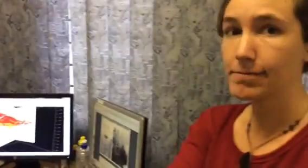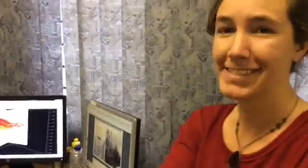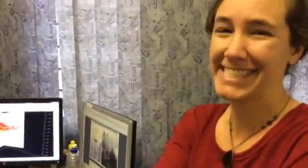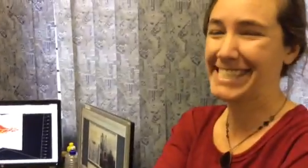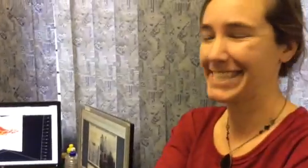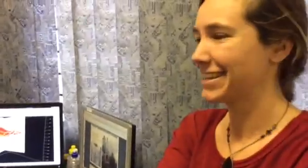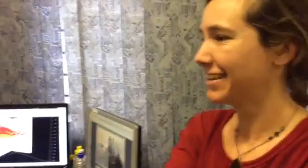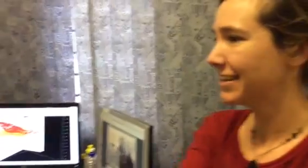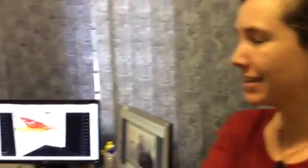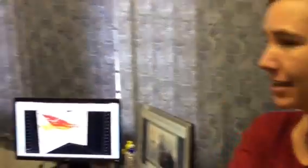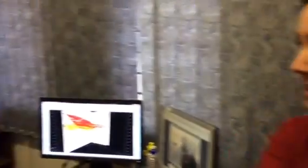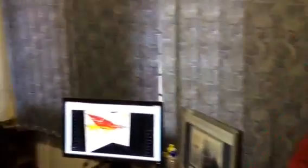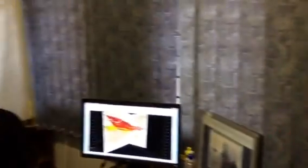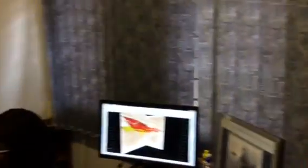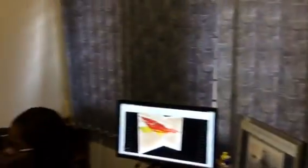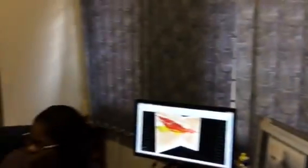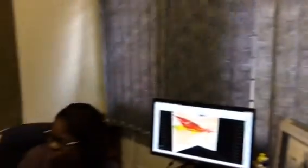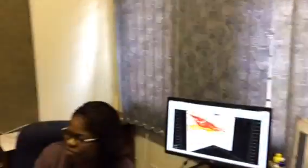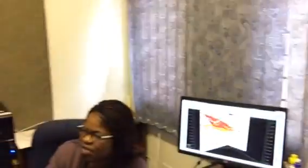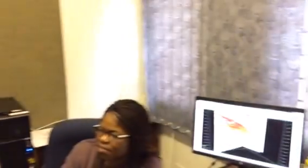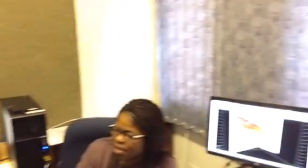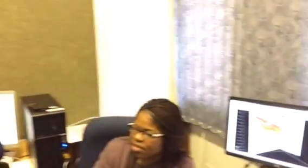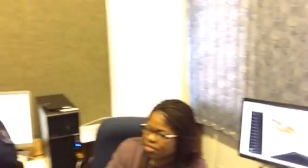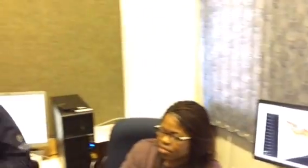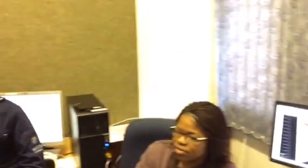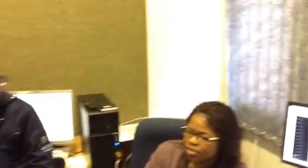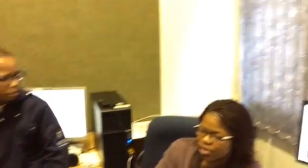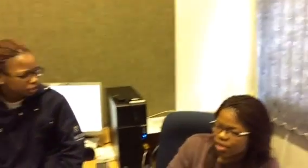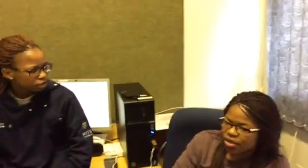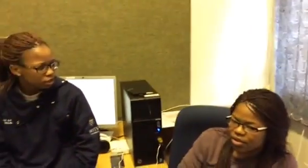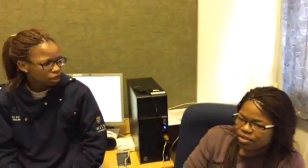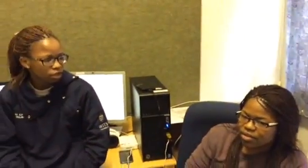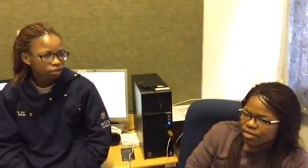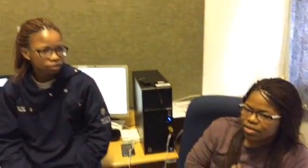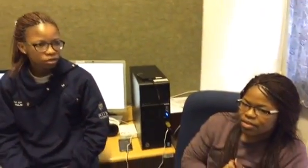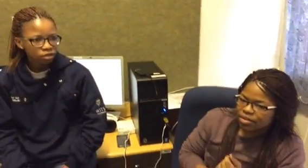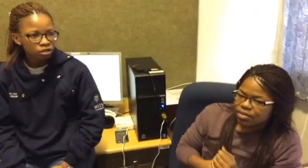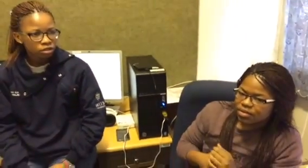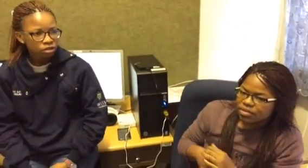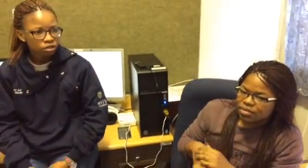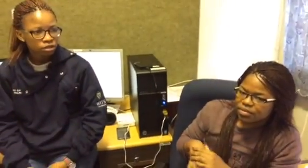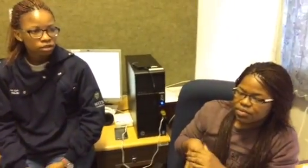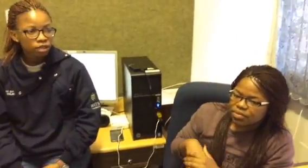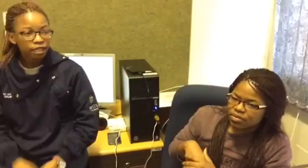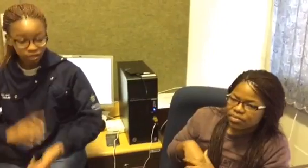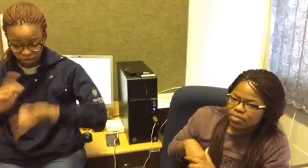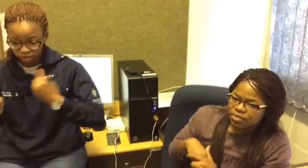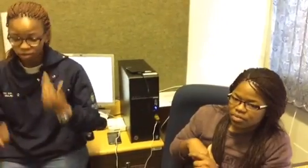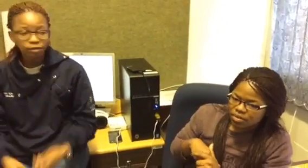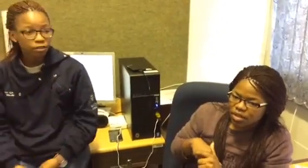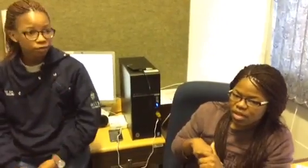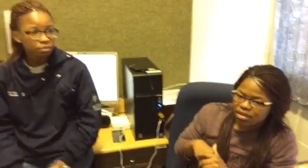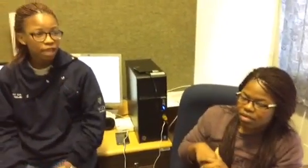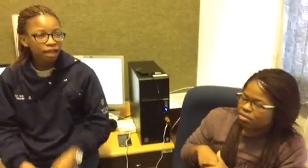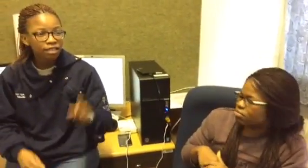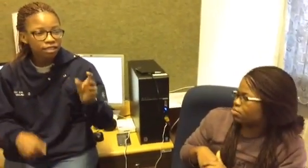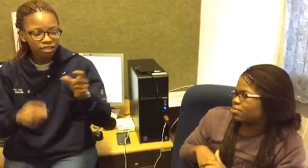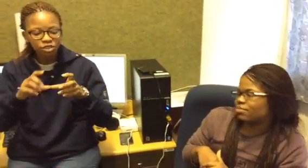little more more girls there's few more more females actually when you go into industry there's a lot of men it's very well and it's